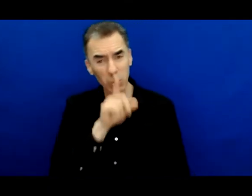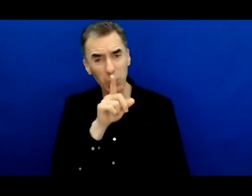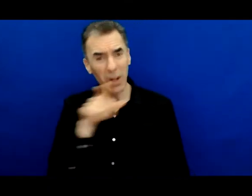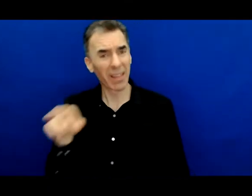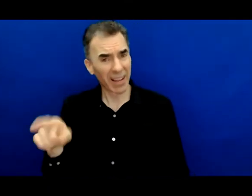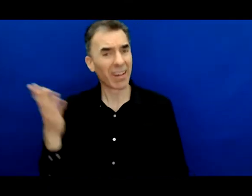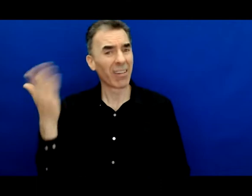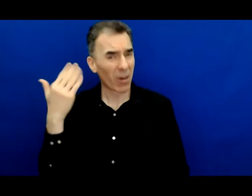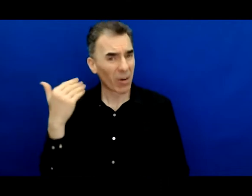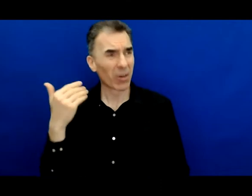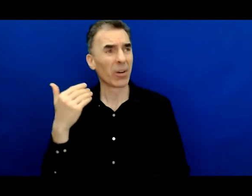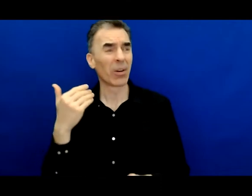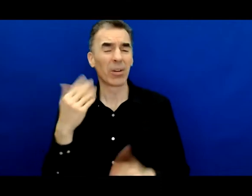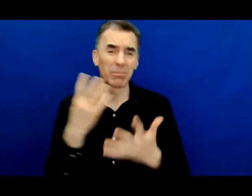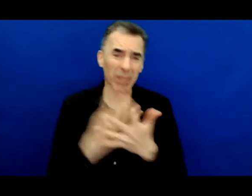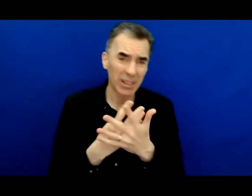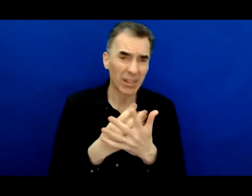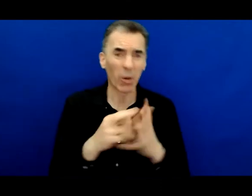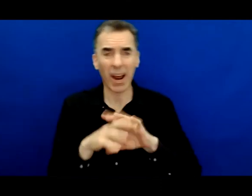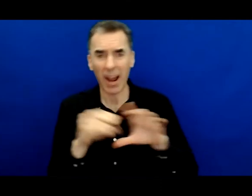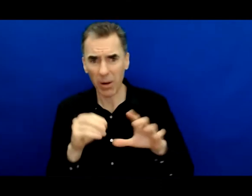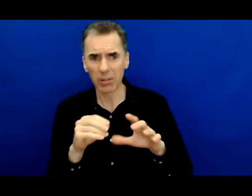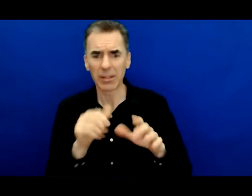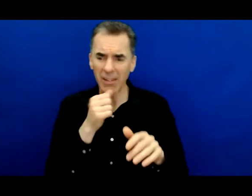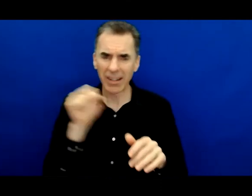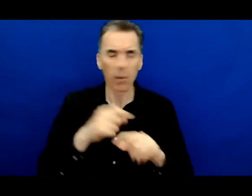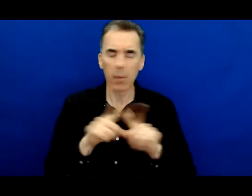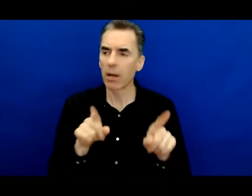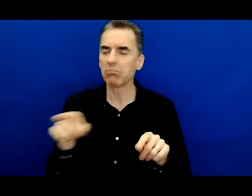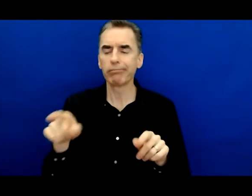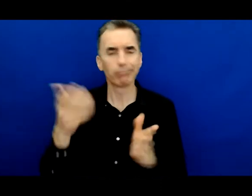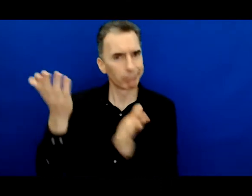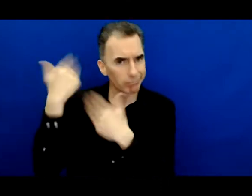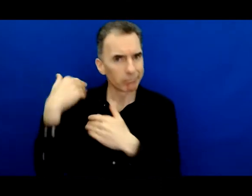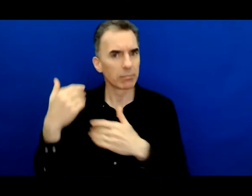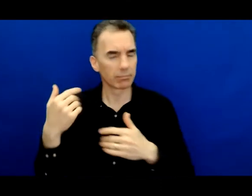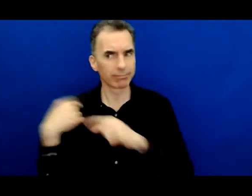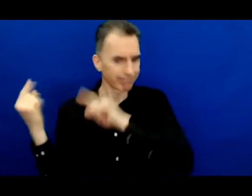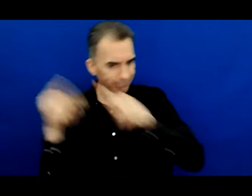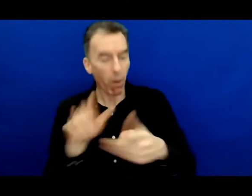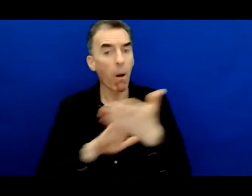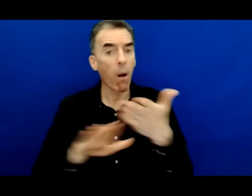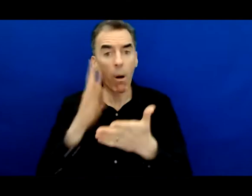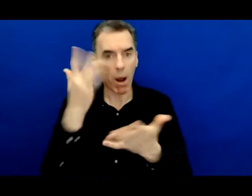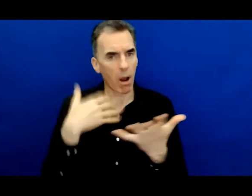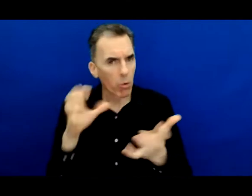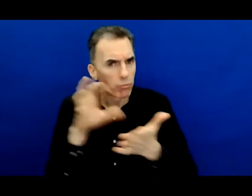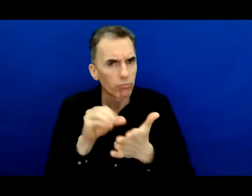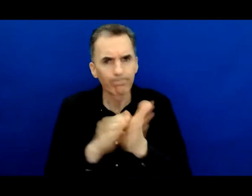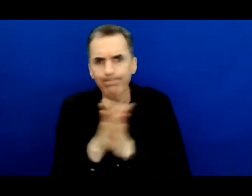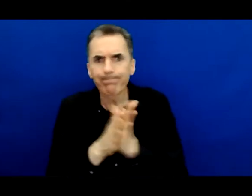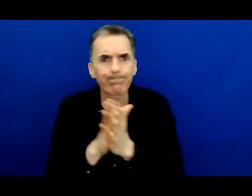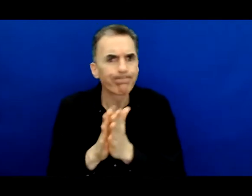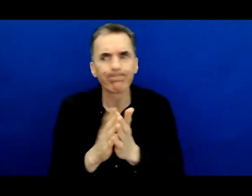they're there on campus. They're there to learn, they're they're there to participate, and,